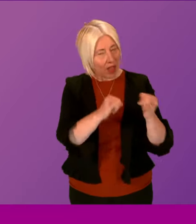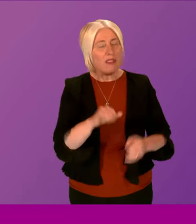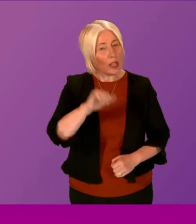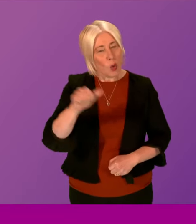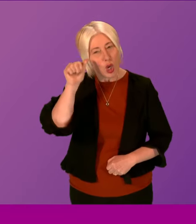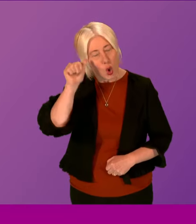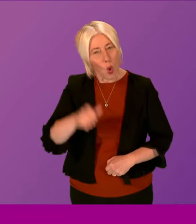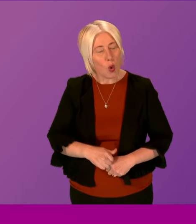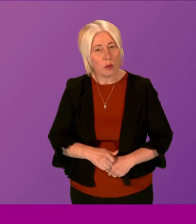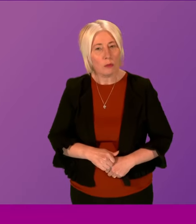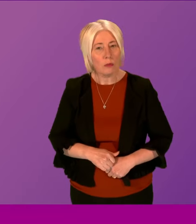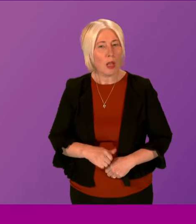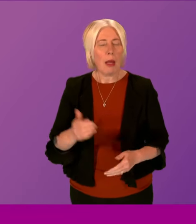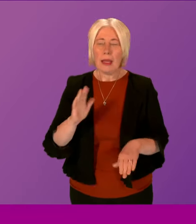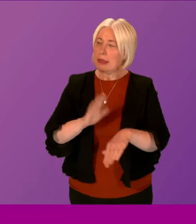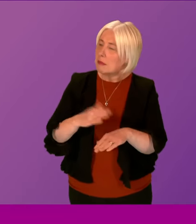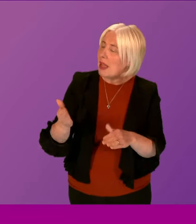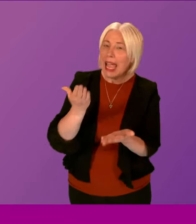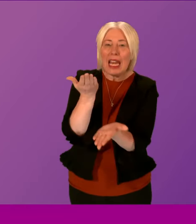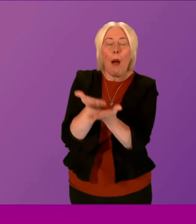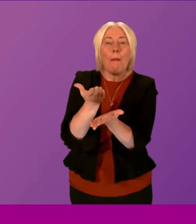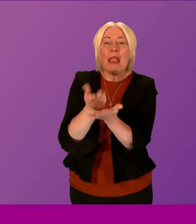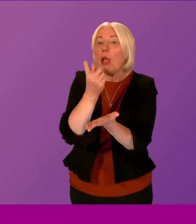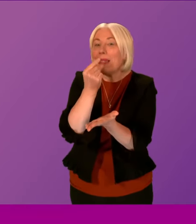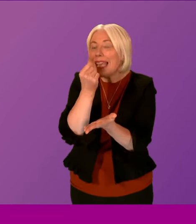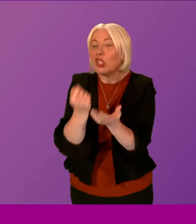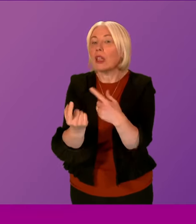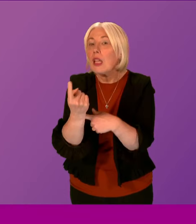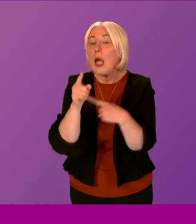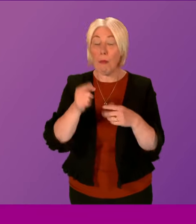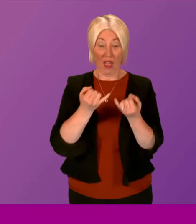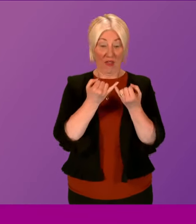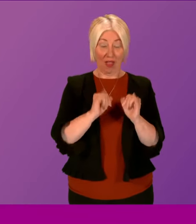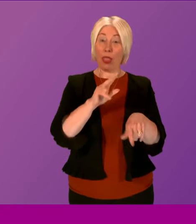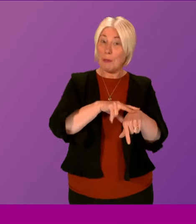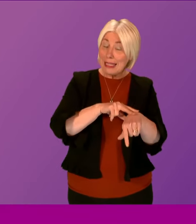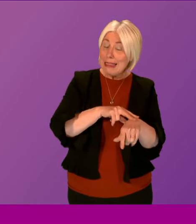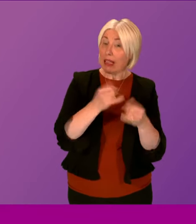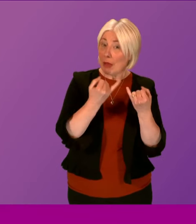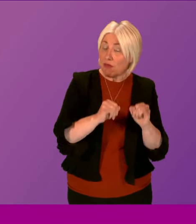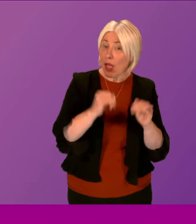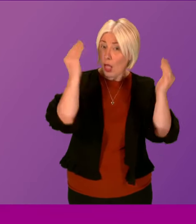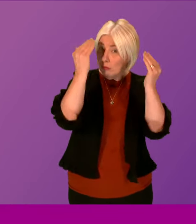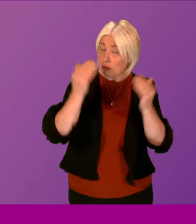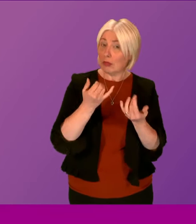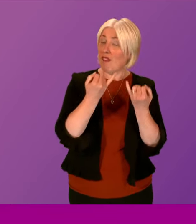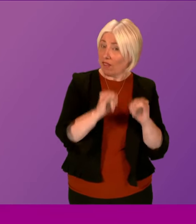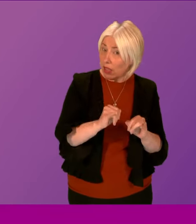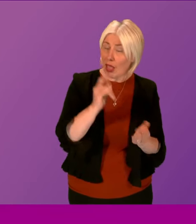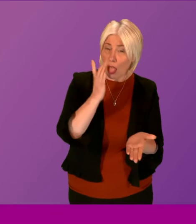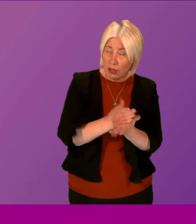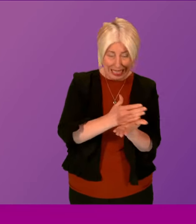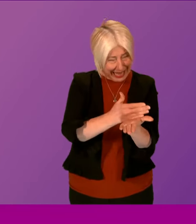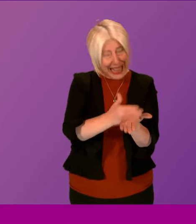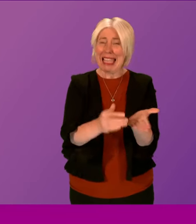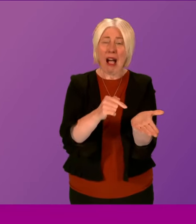Regardless of any appeal that is still to come, the failings by the police and the Crown are absolutely crystal